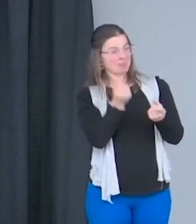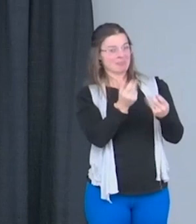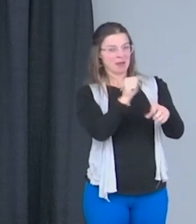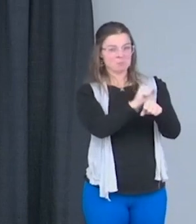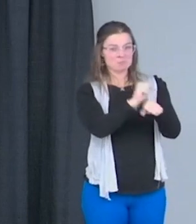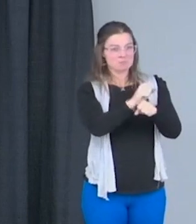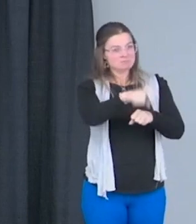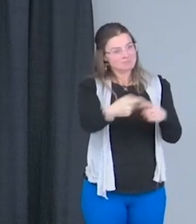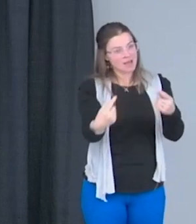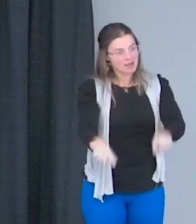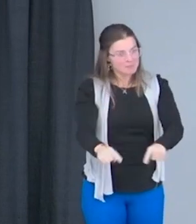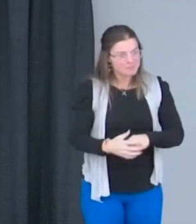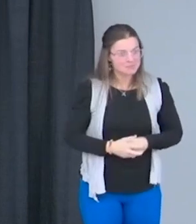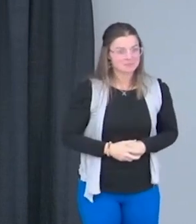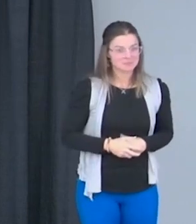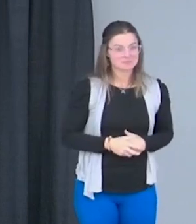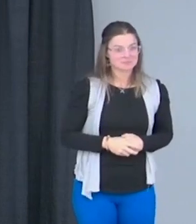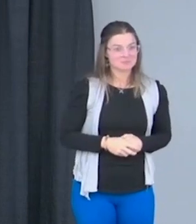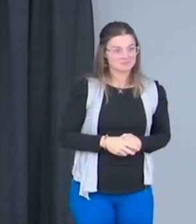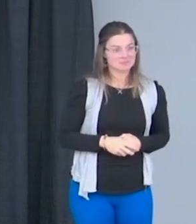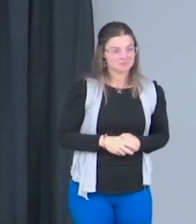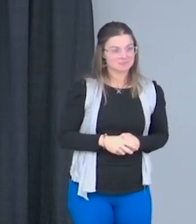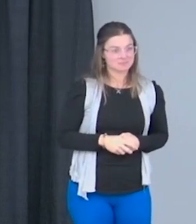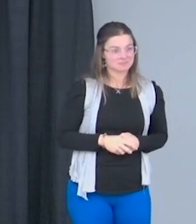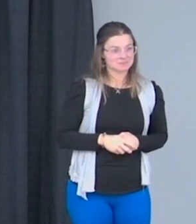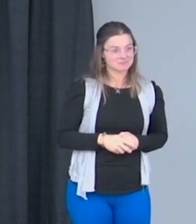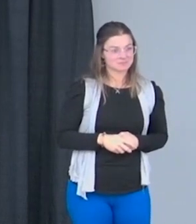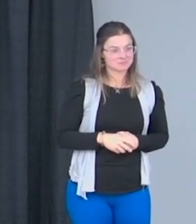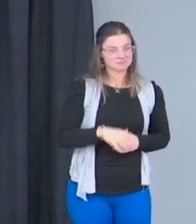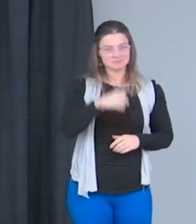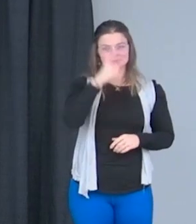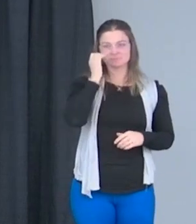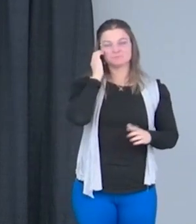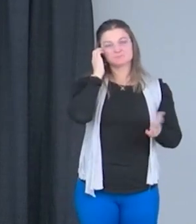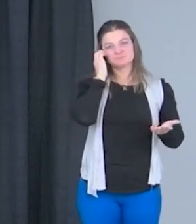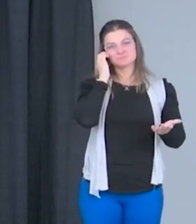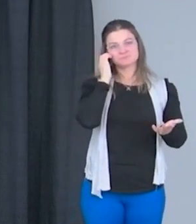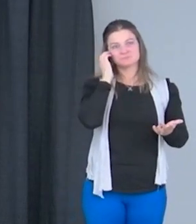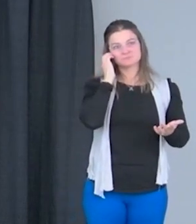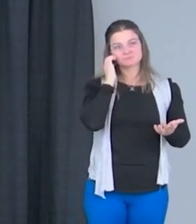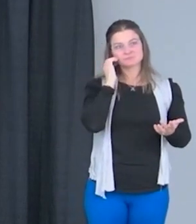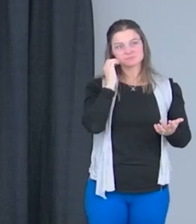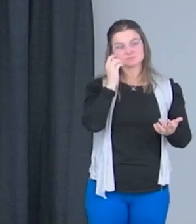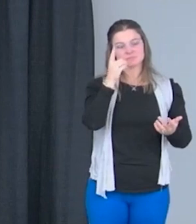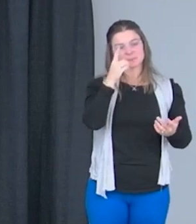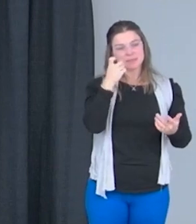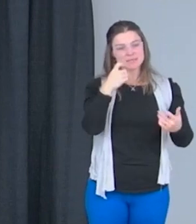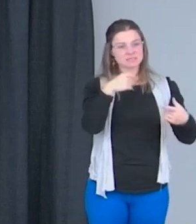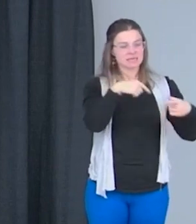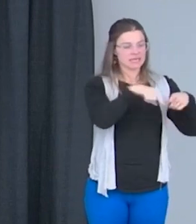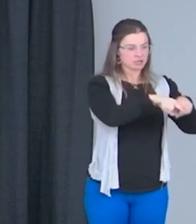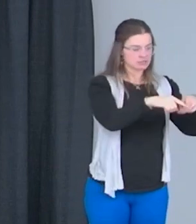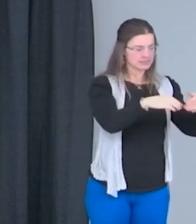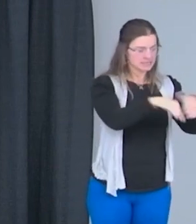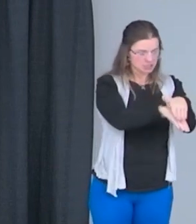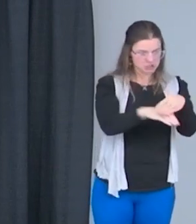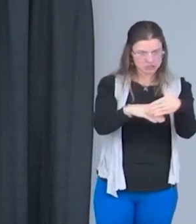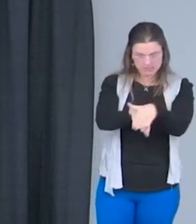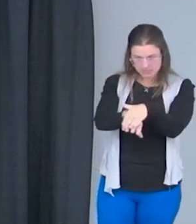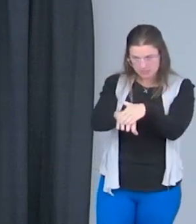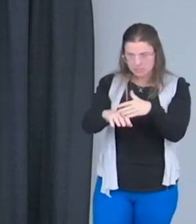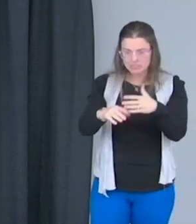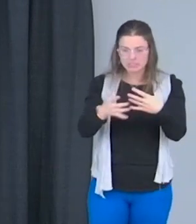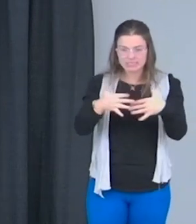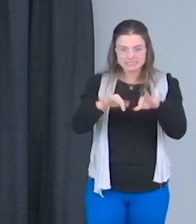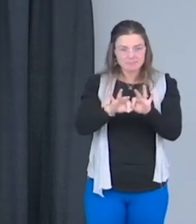the intersections are important of the identity of the individual,